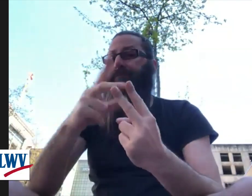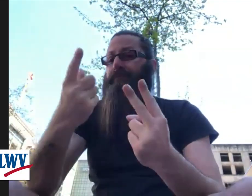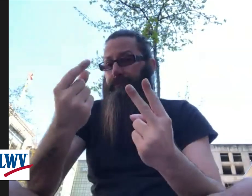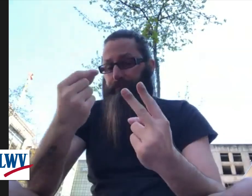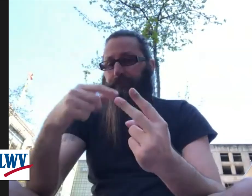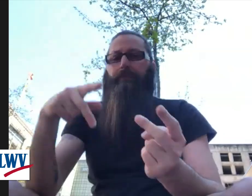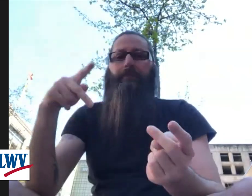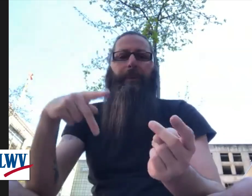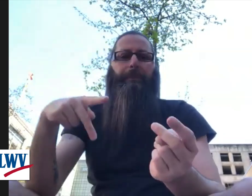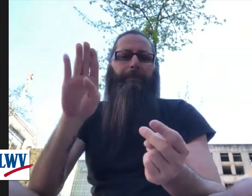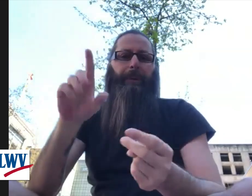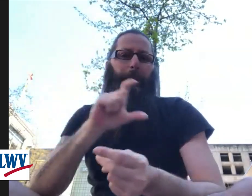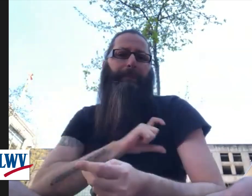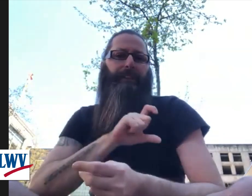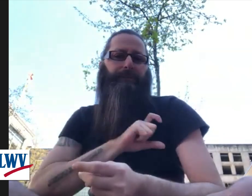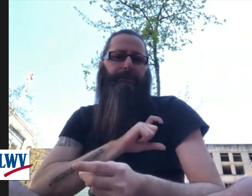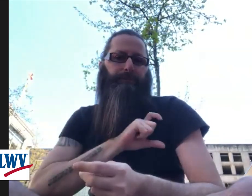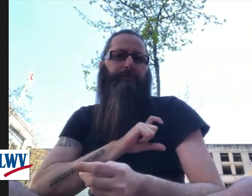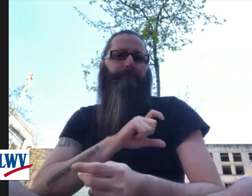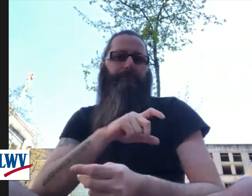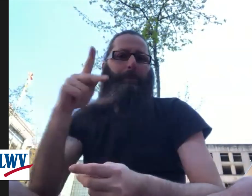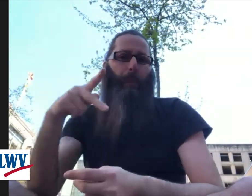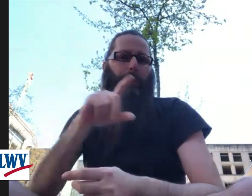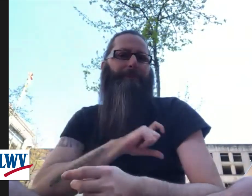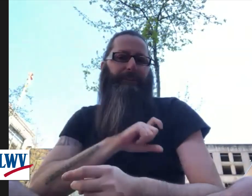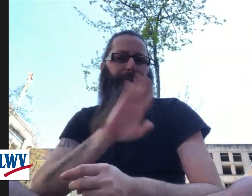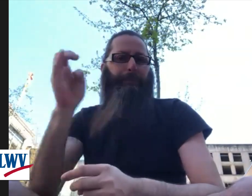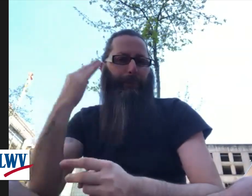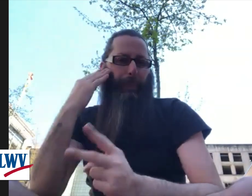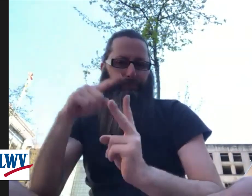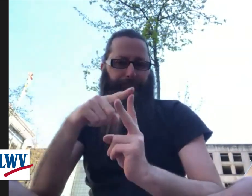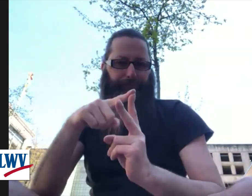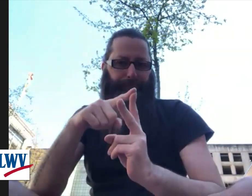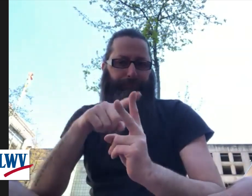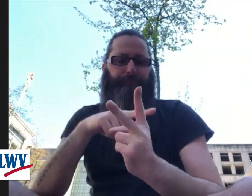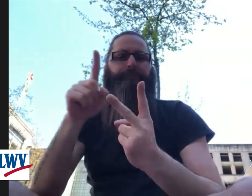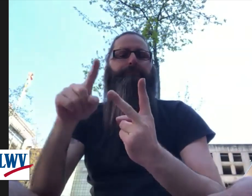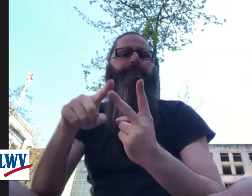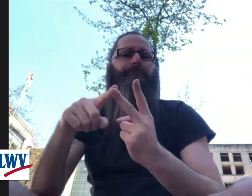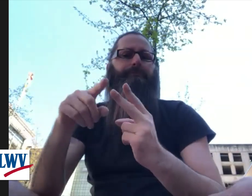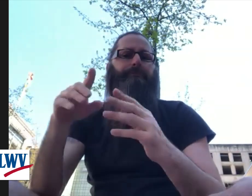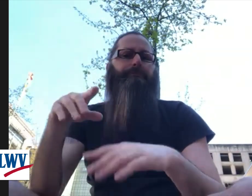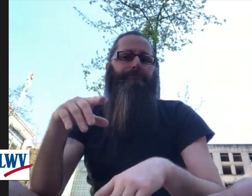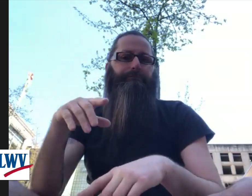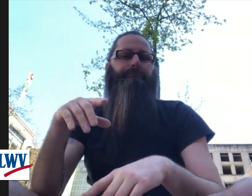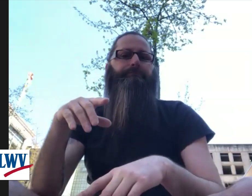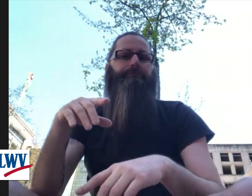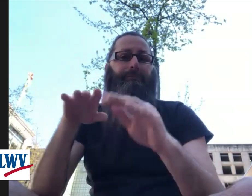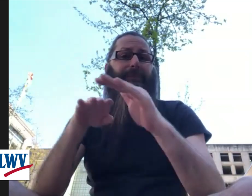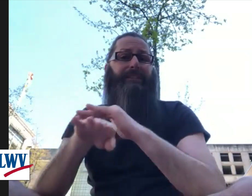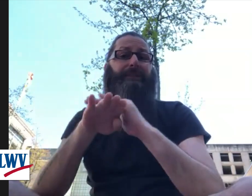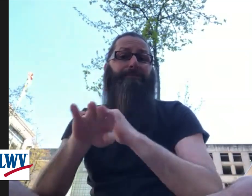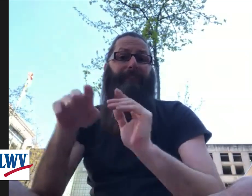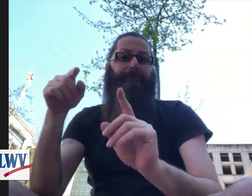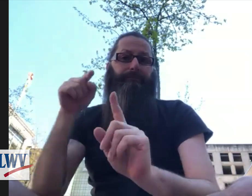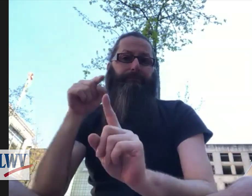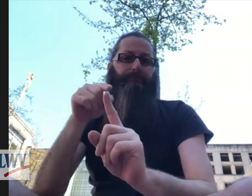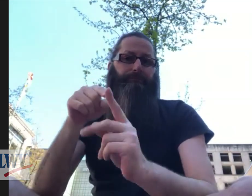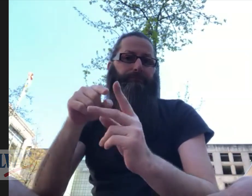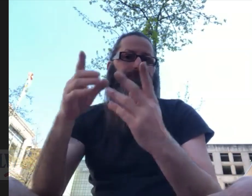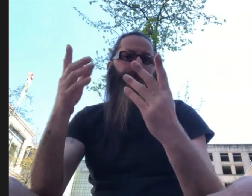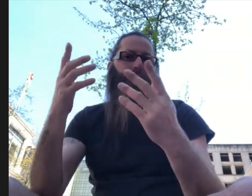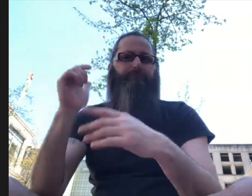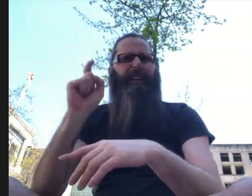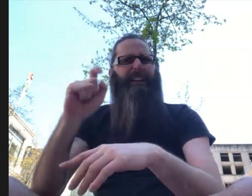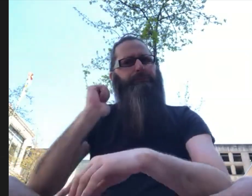any bureau. But the two that I think that I would love is Portland Police, PPB, the Portland Police Bureau, and